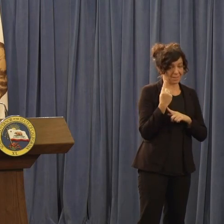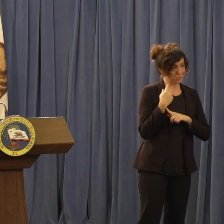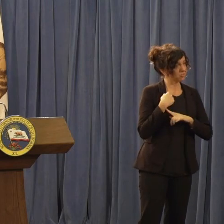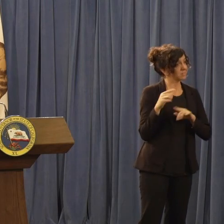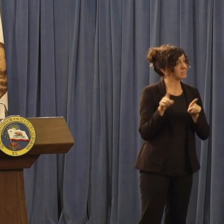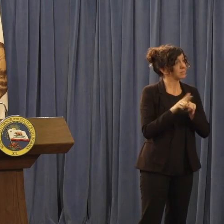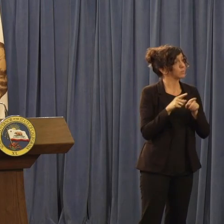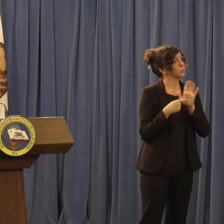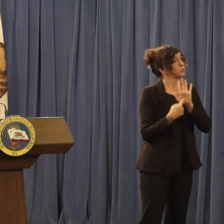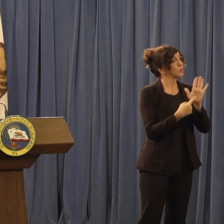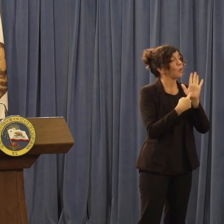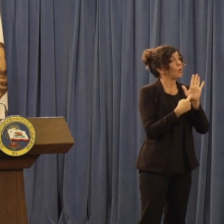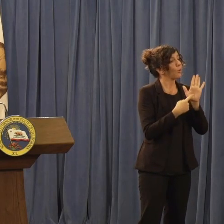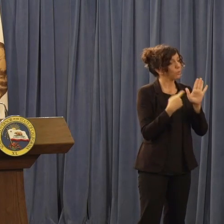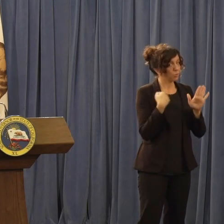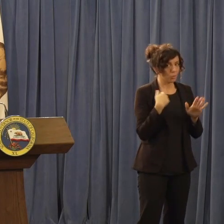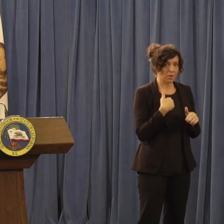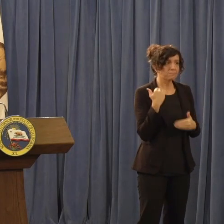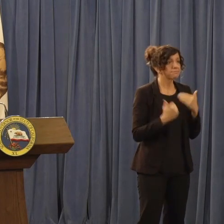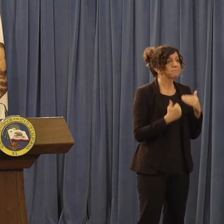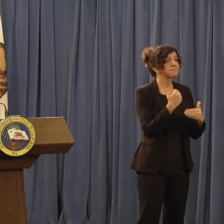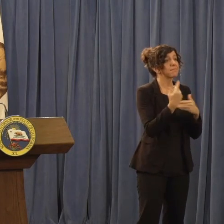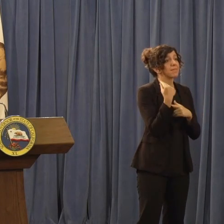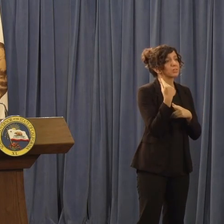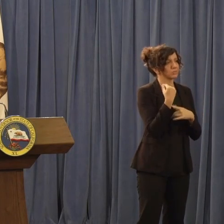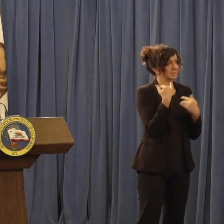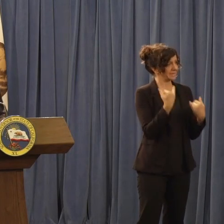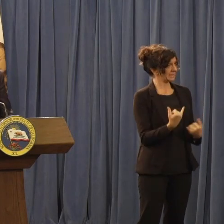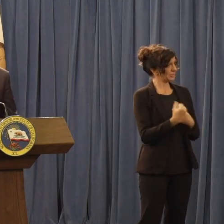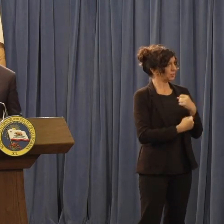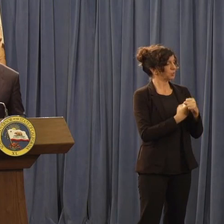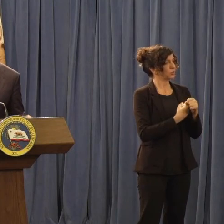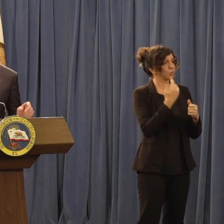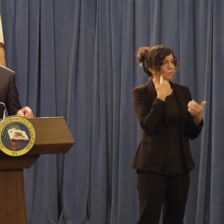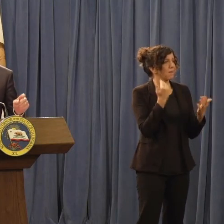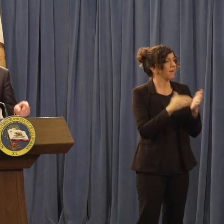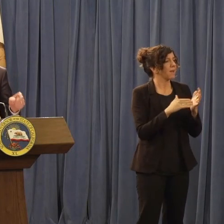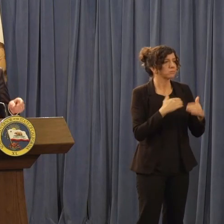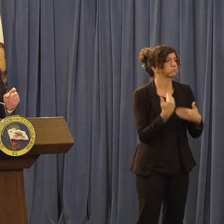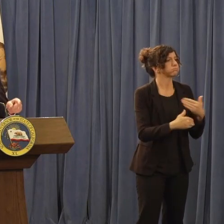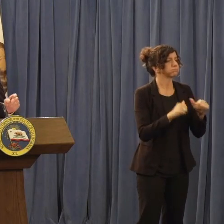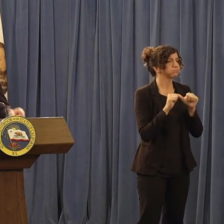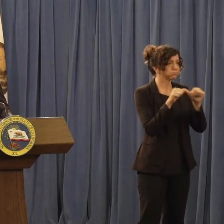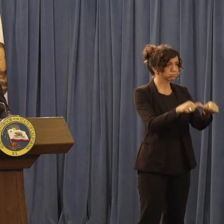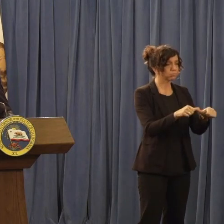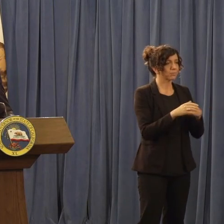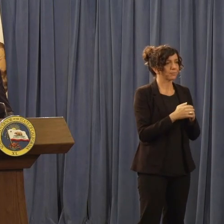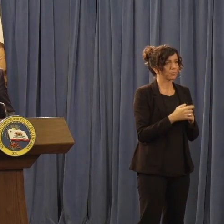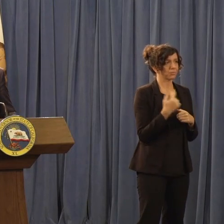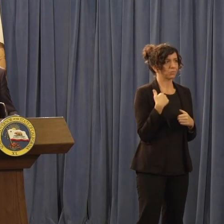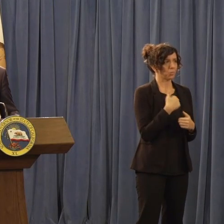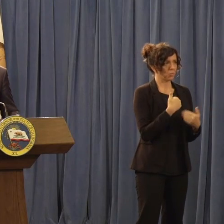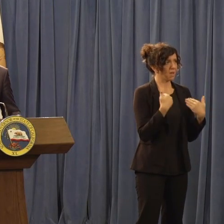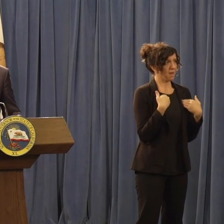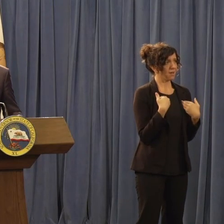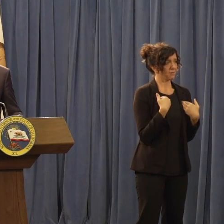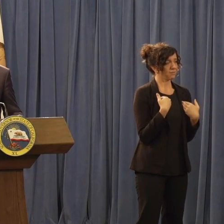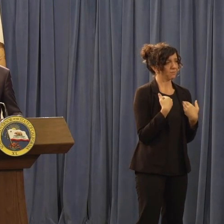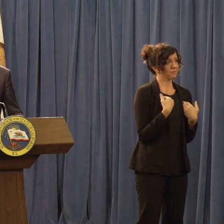We made a lot of progress last year. And we're going to make progress on this this year. We have a public option.